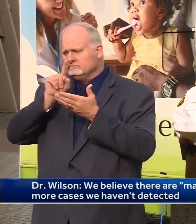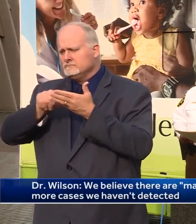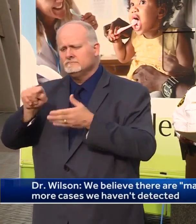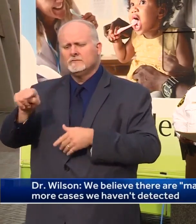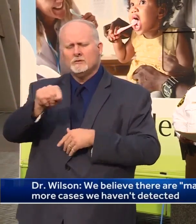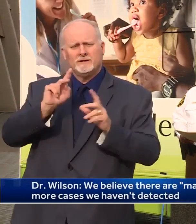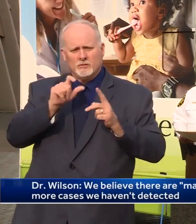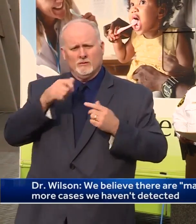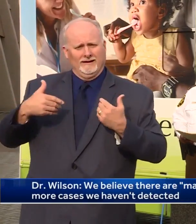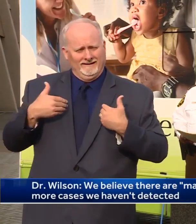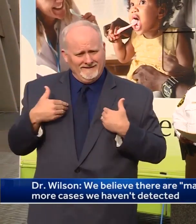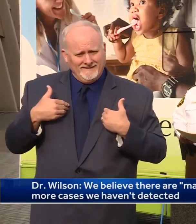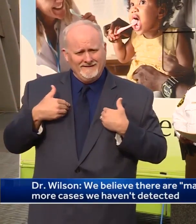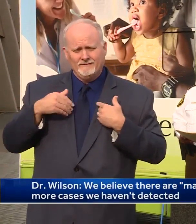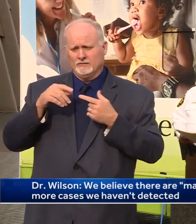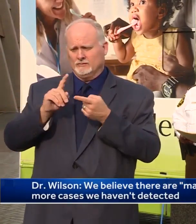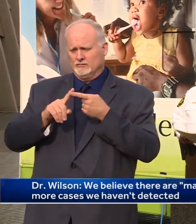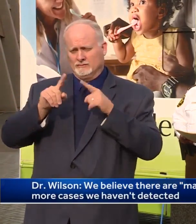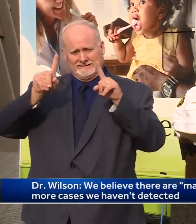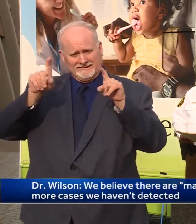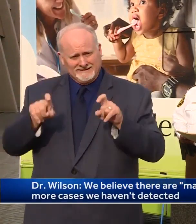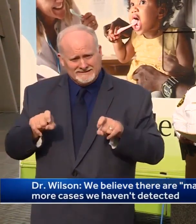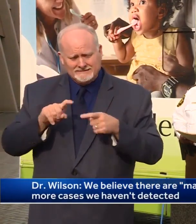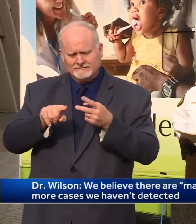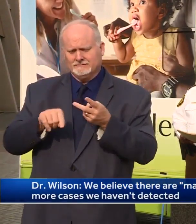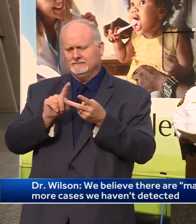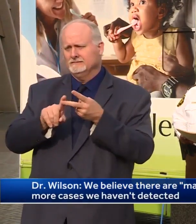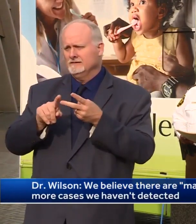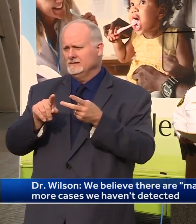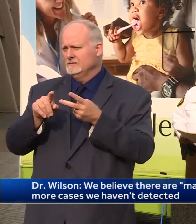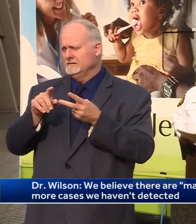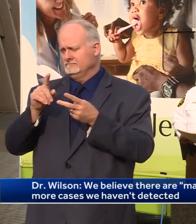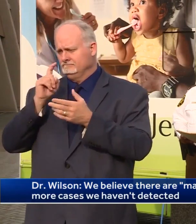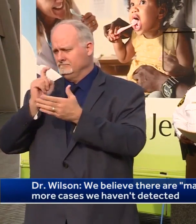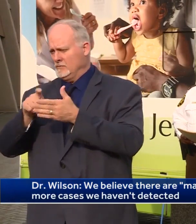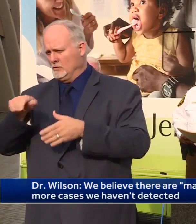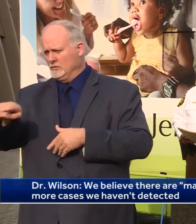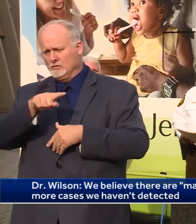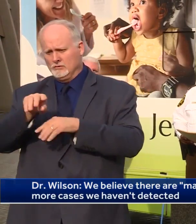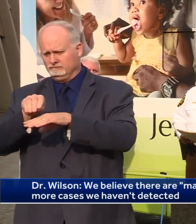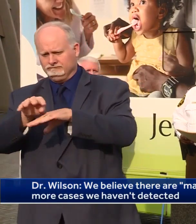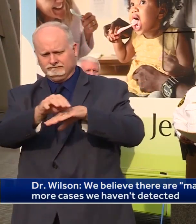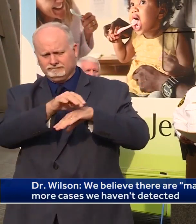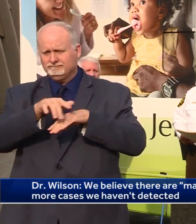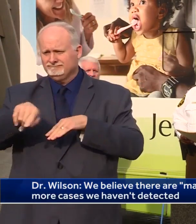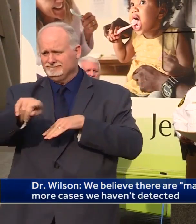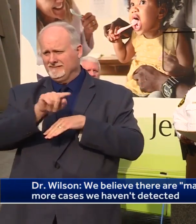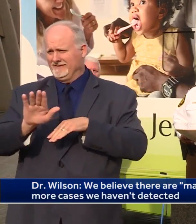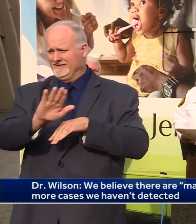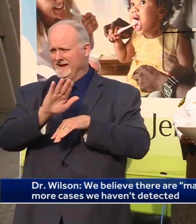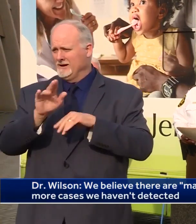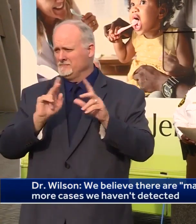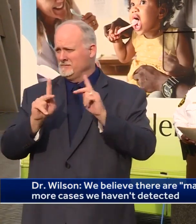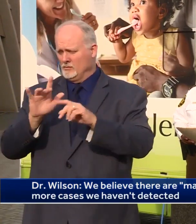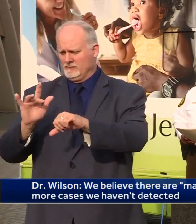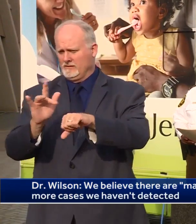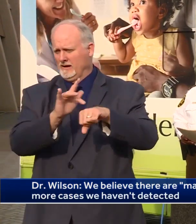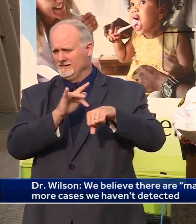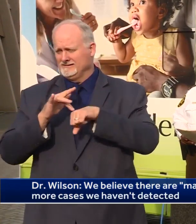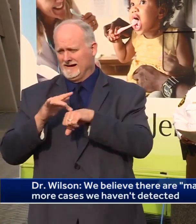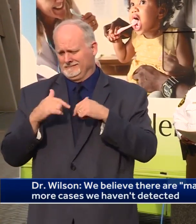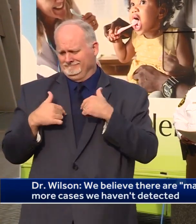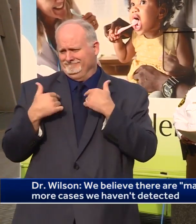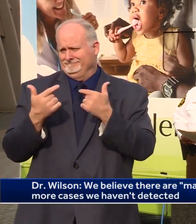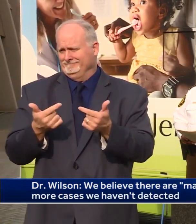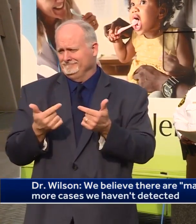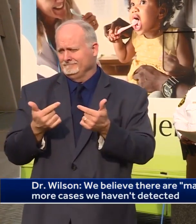those people that have it, to get the testing done, to get more people identified, to track down all their contact contacts and try